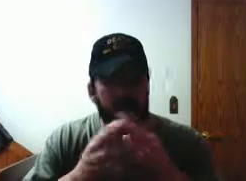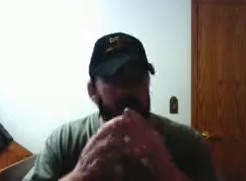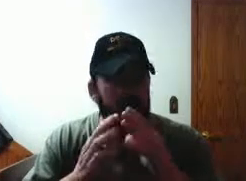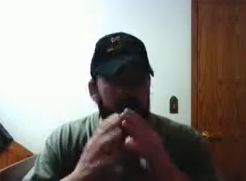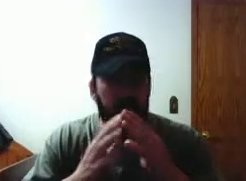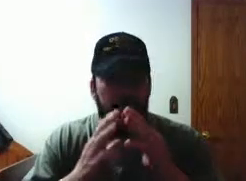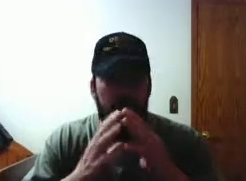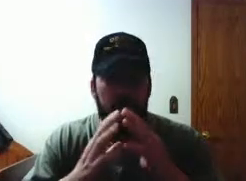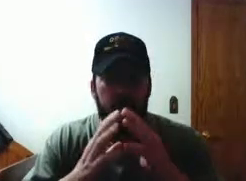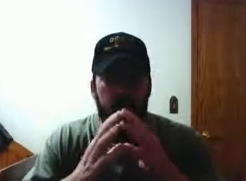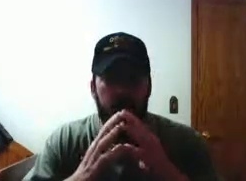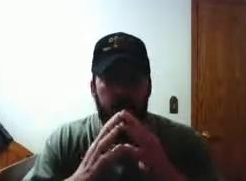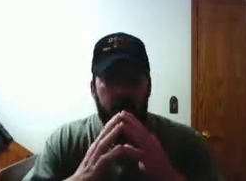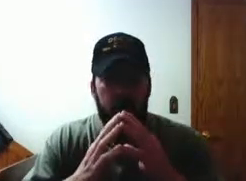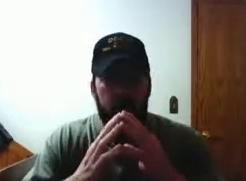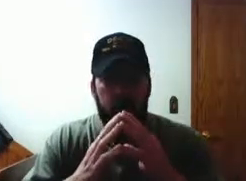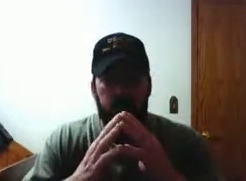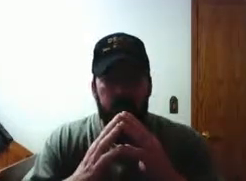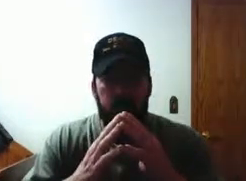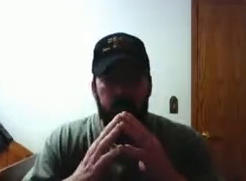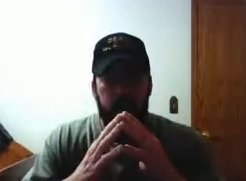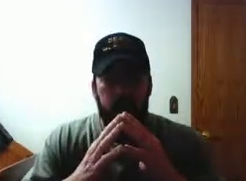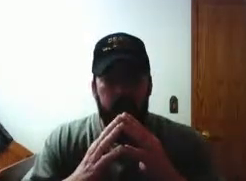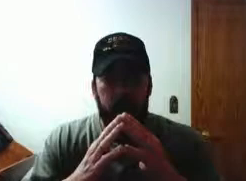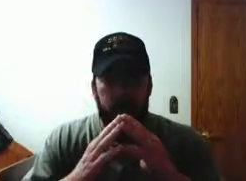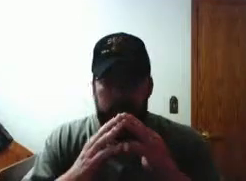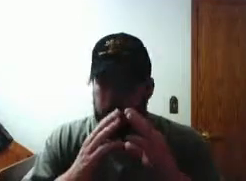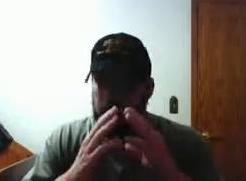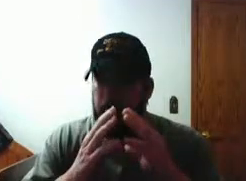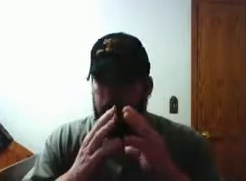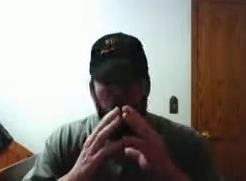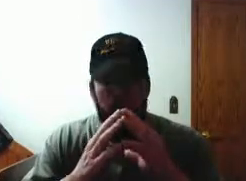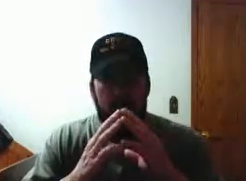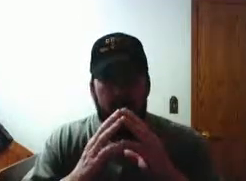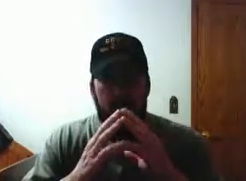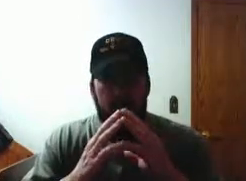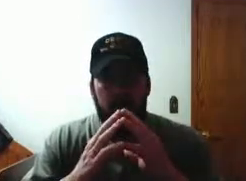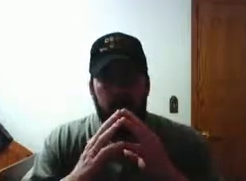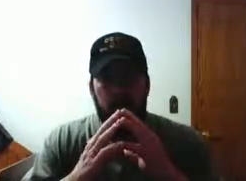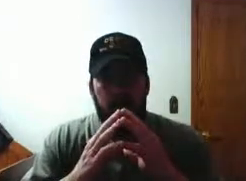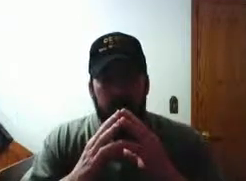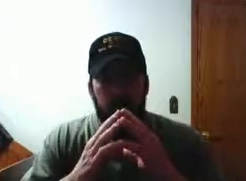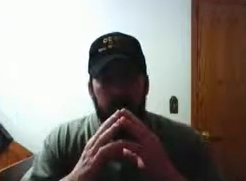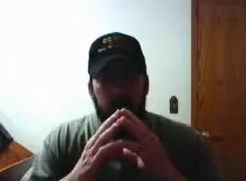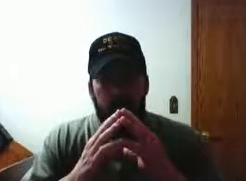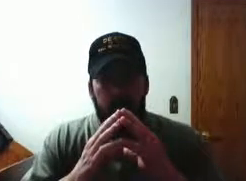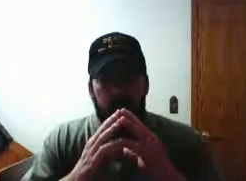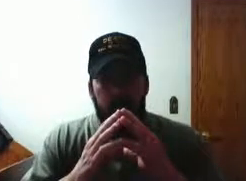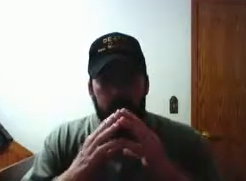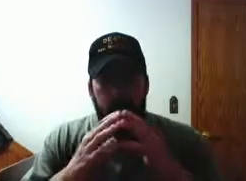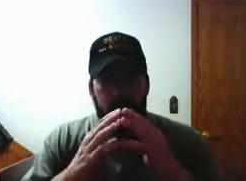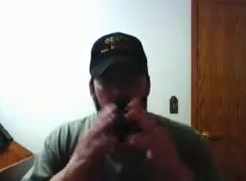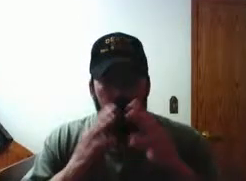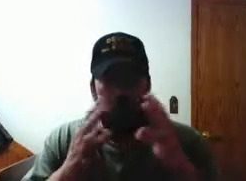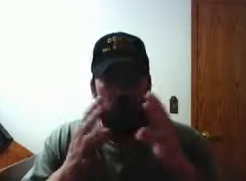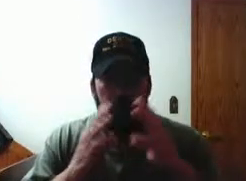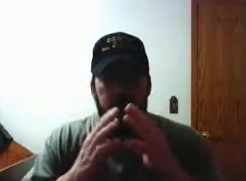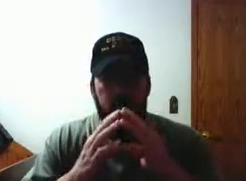be a friend to every american now there are some that ain't awake and you spout your garbage and all you're an